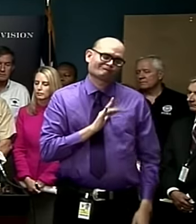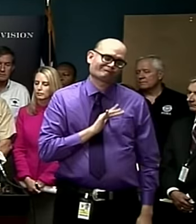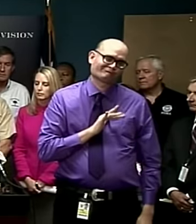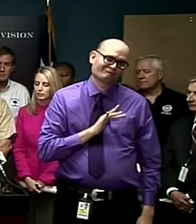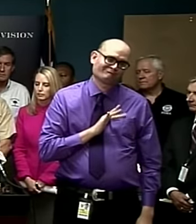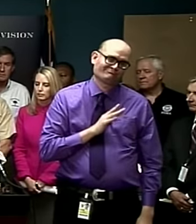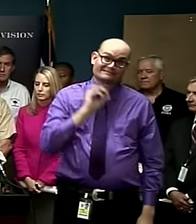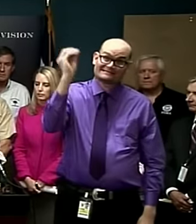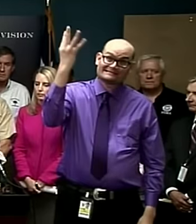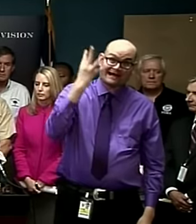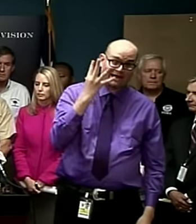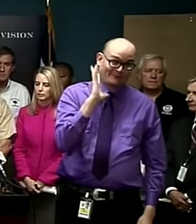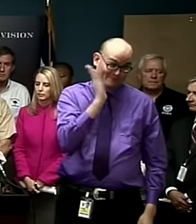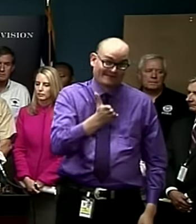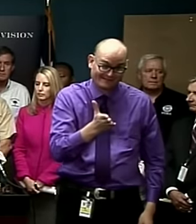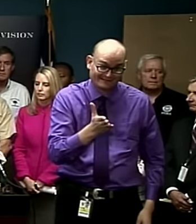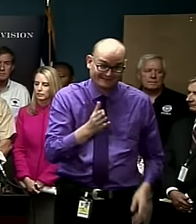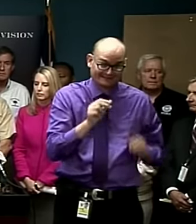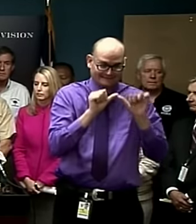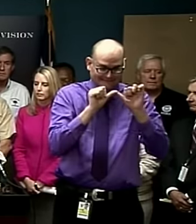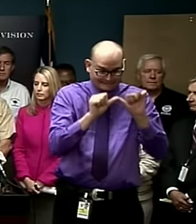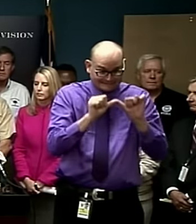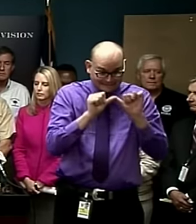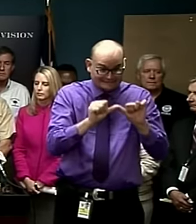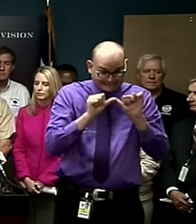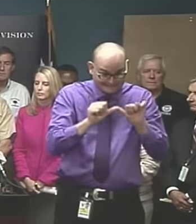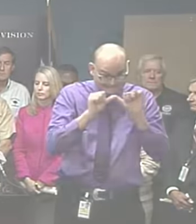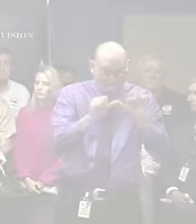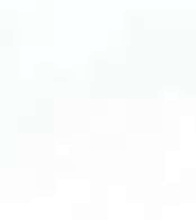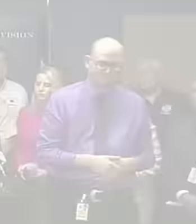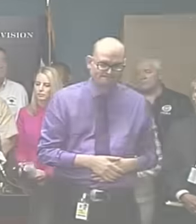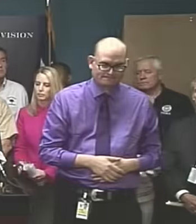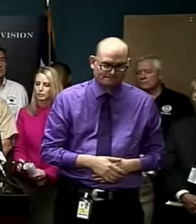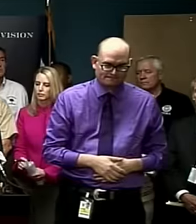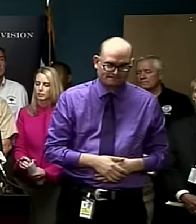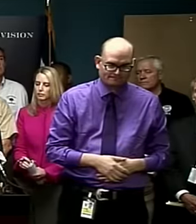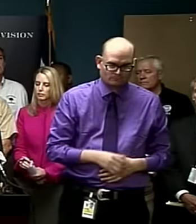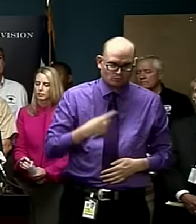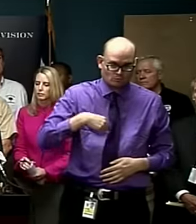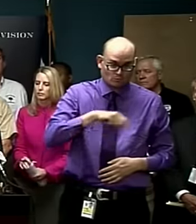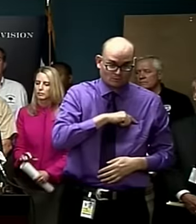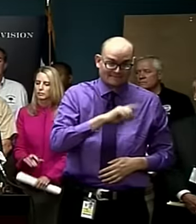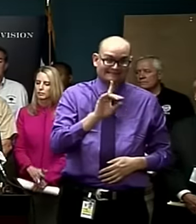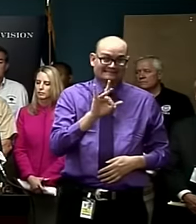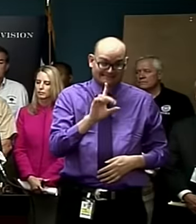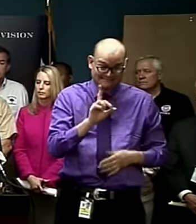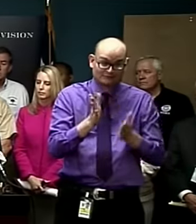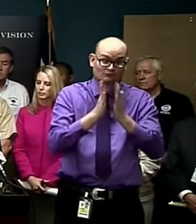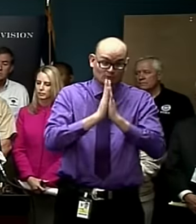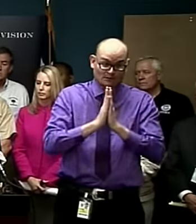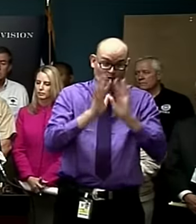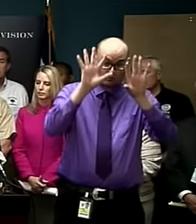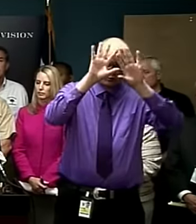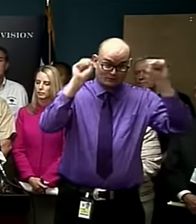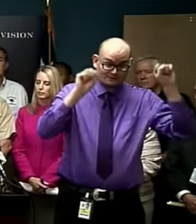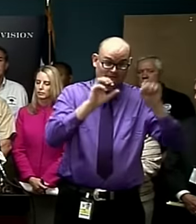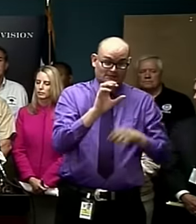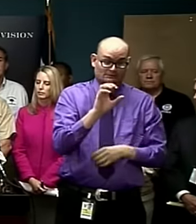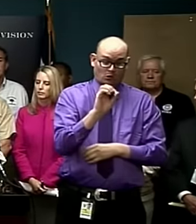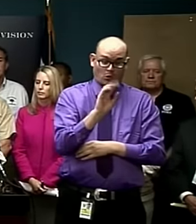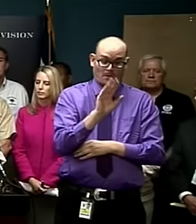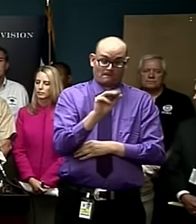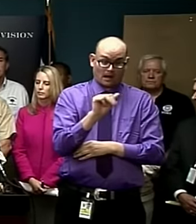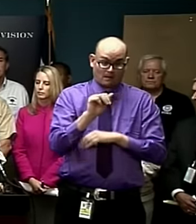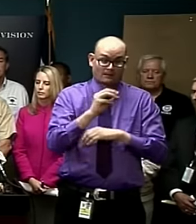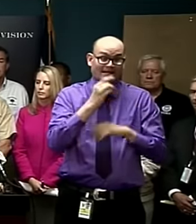of this. Evacuation orders have been lifted in all counties. We did request the president this morning to issue an